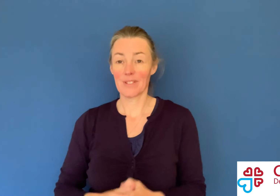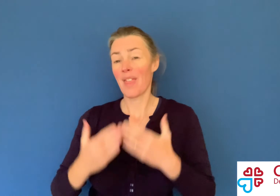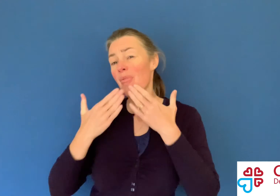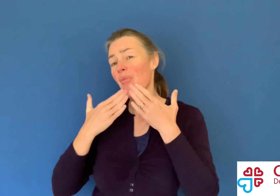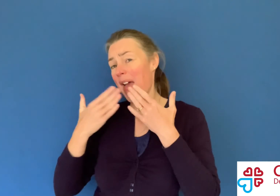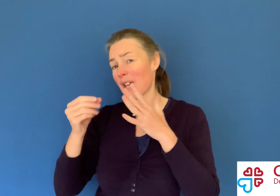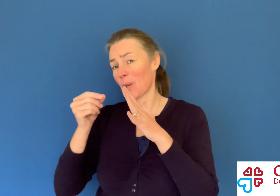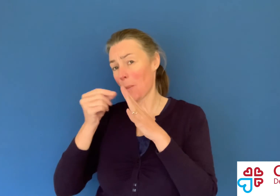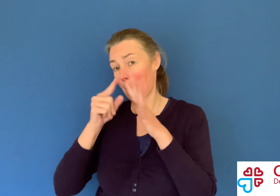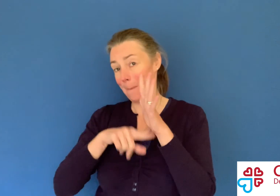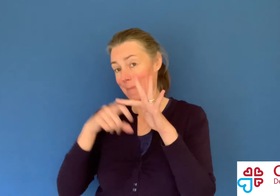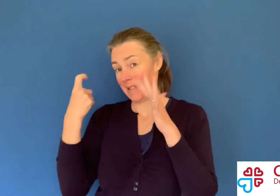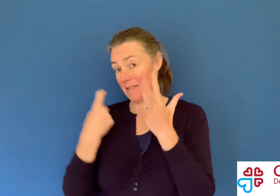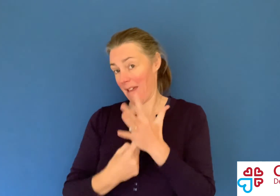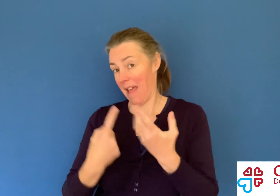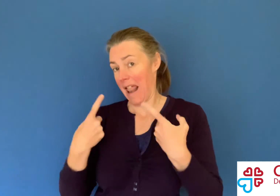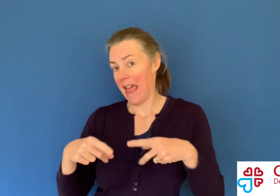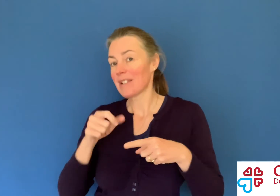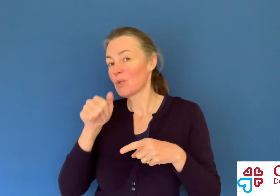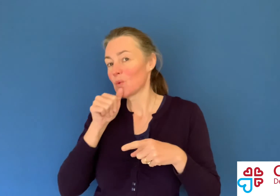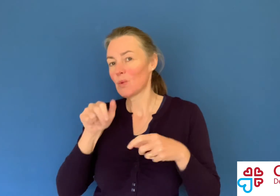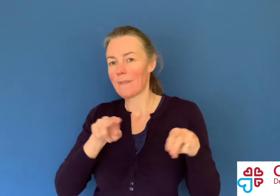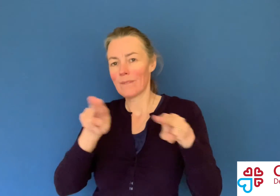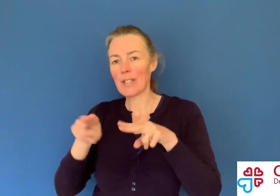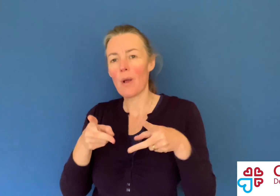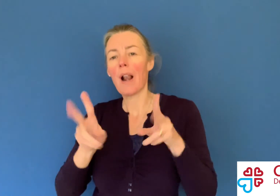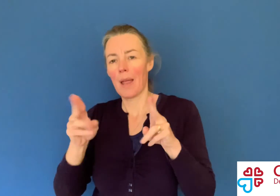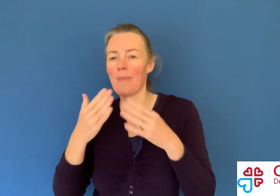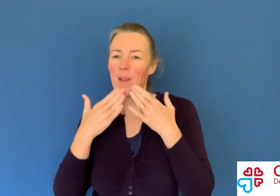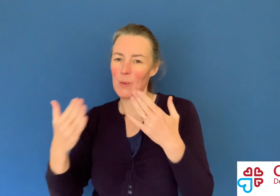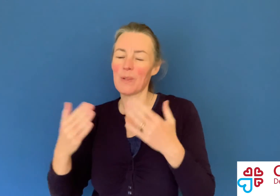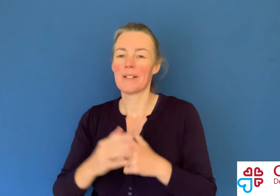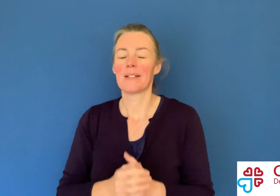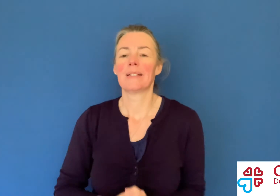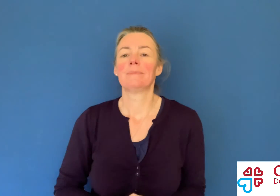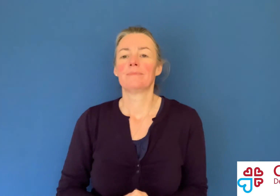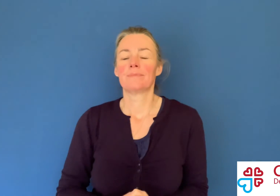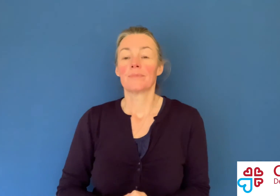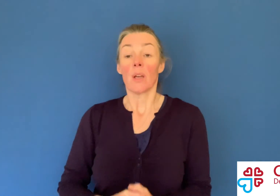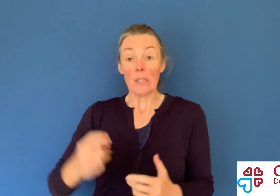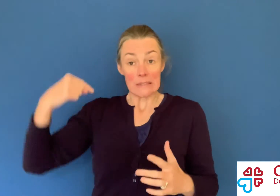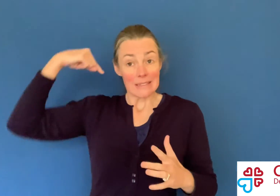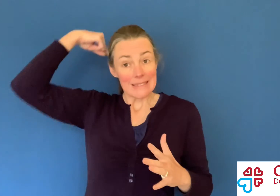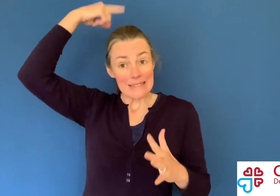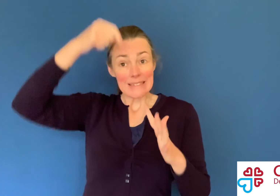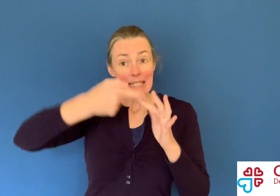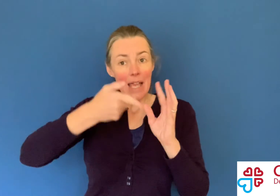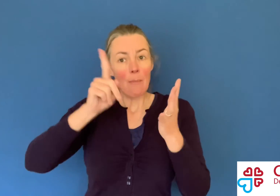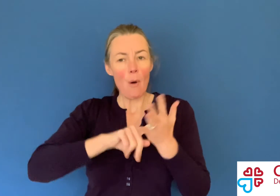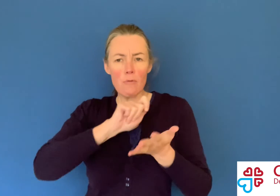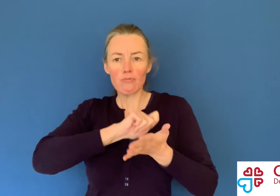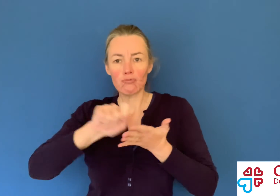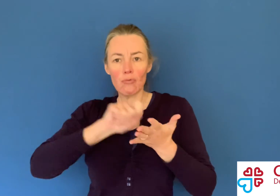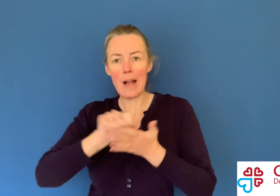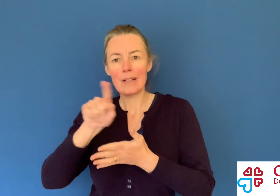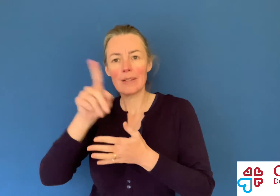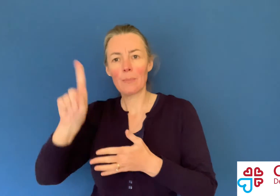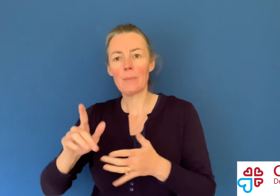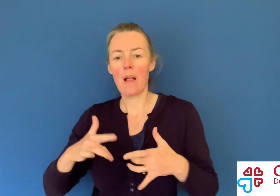So, thank you very much to Peter there for letting us use that recording. Thanks very much. So, St Paul is writing to the